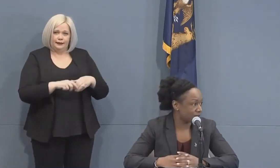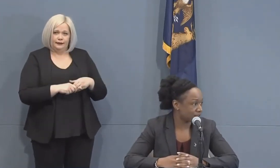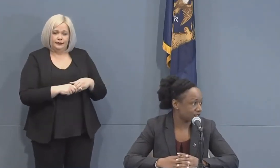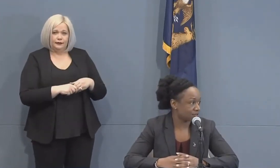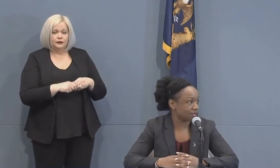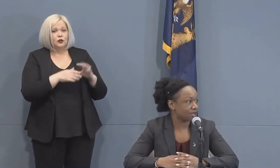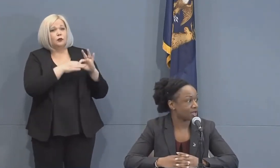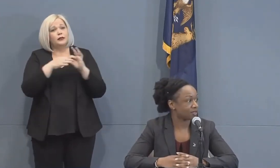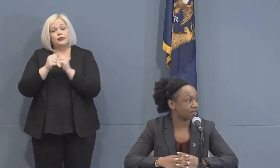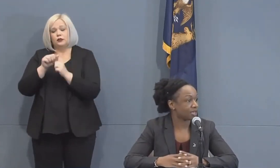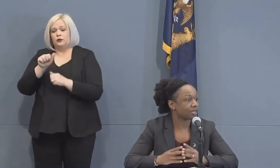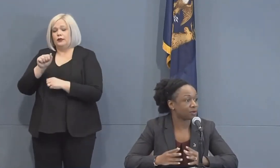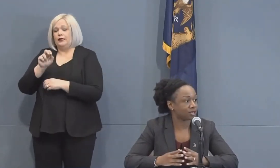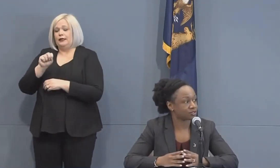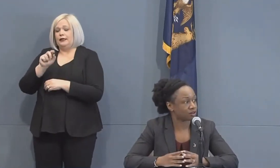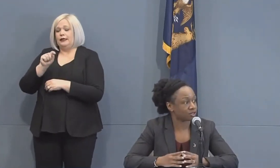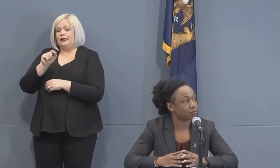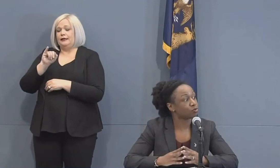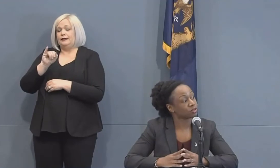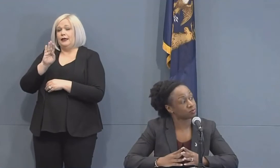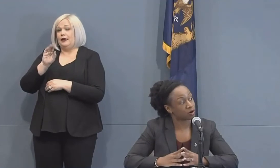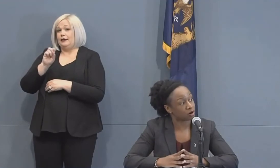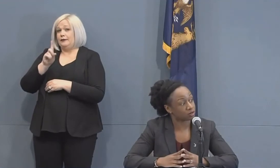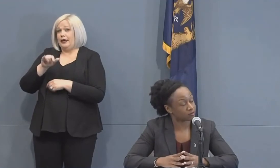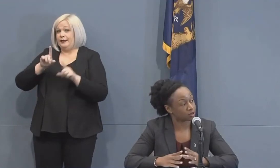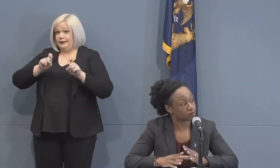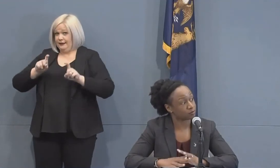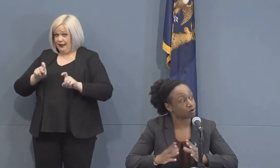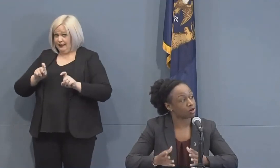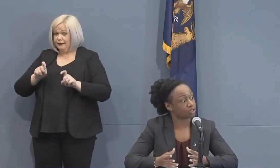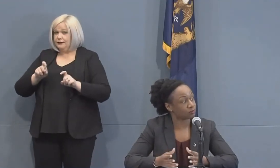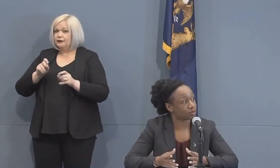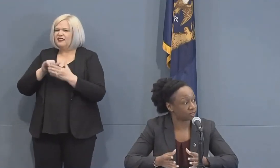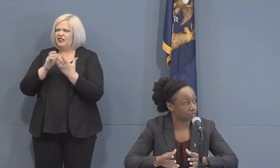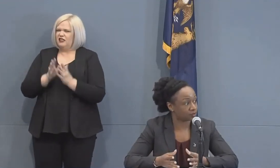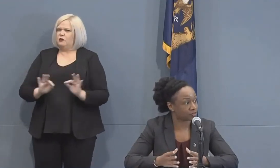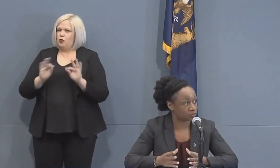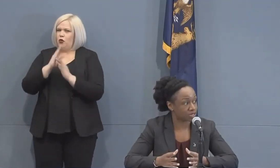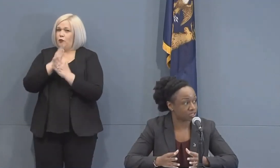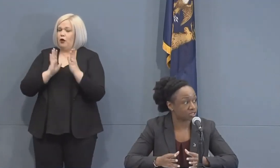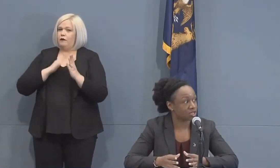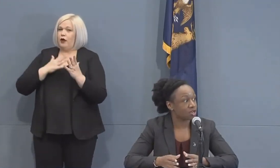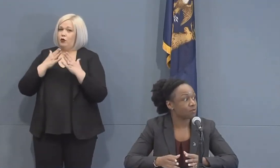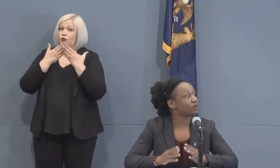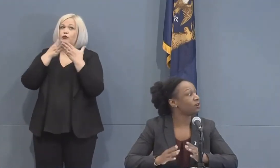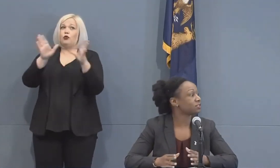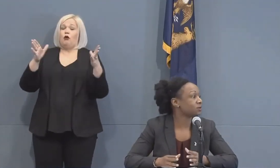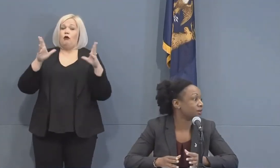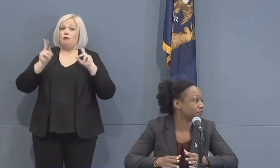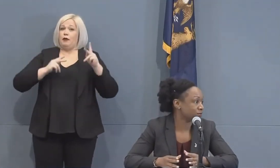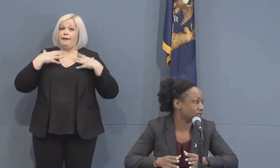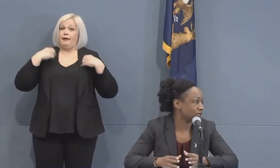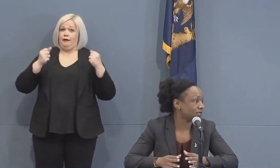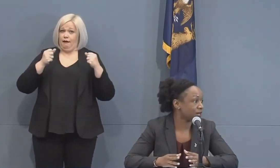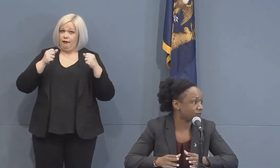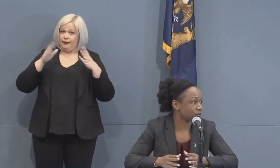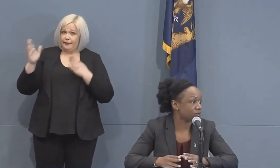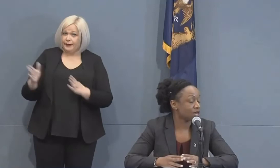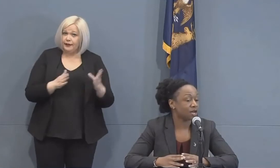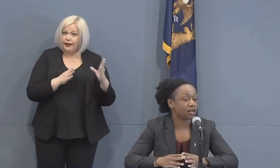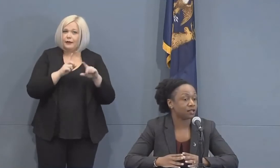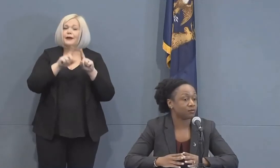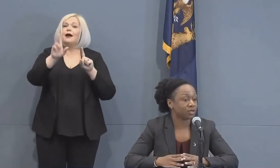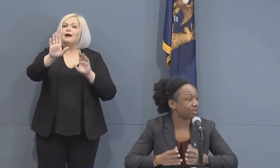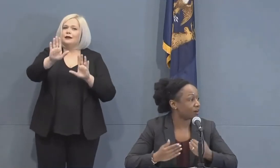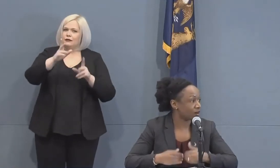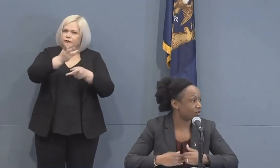to the antibody testing i think the antibodies are an important part of our broad public health strategy but we also have to be careful